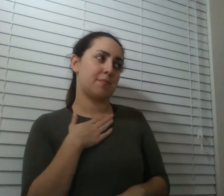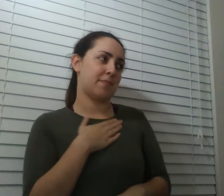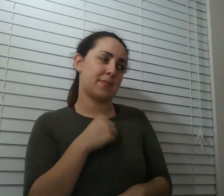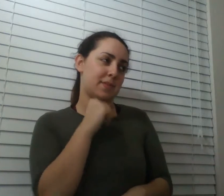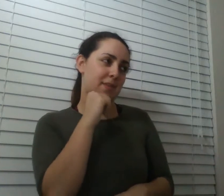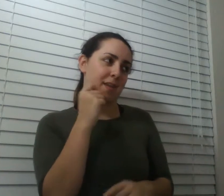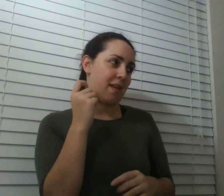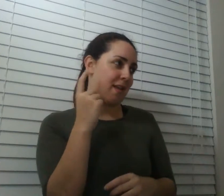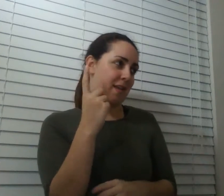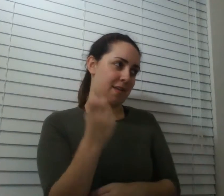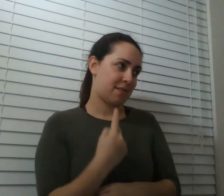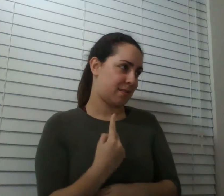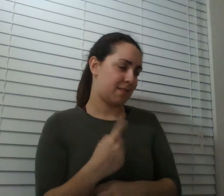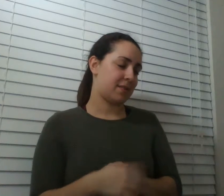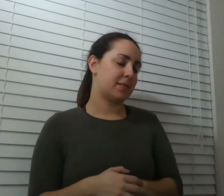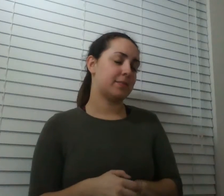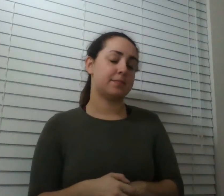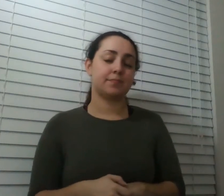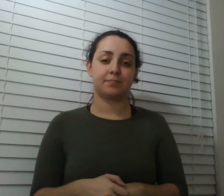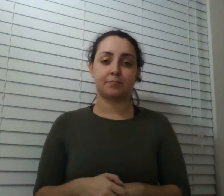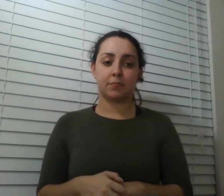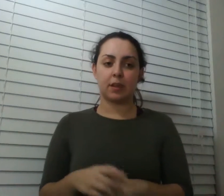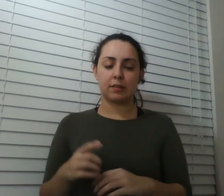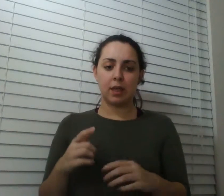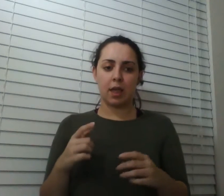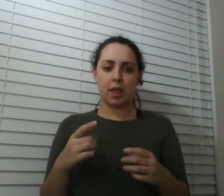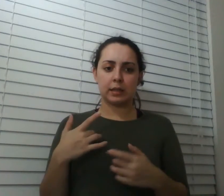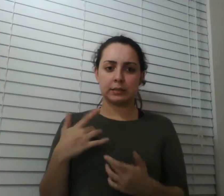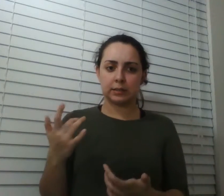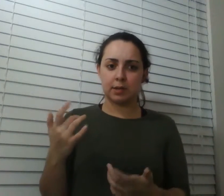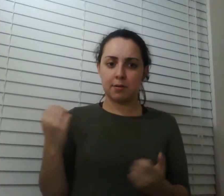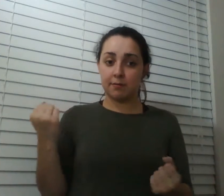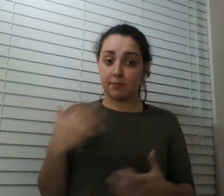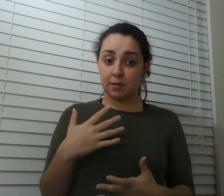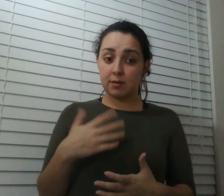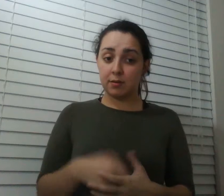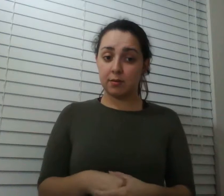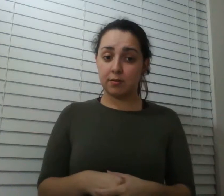is that a constant fear yes absolutely